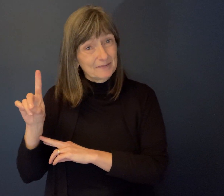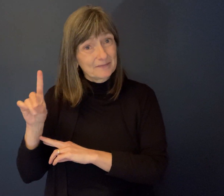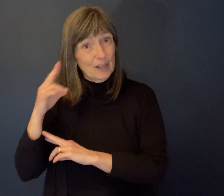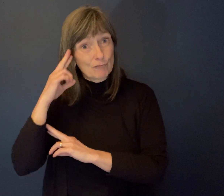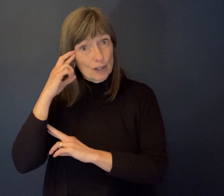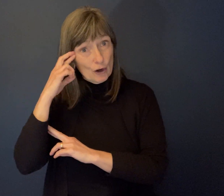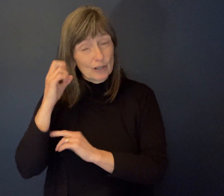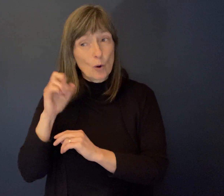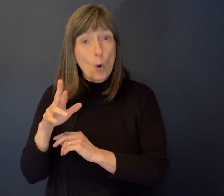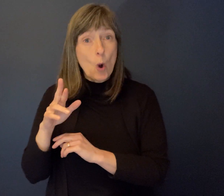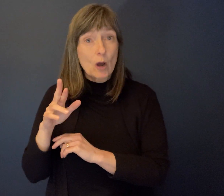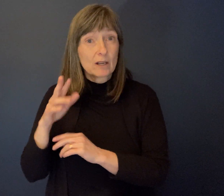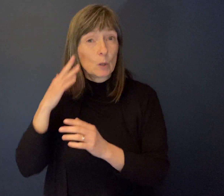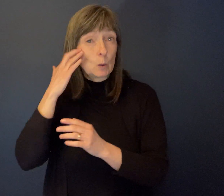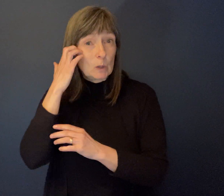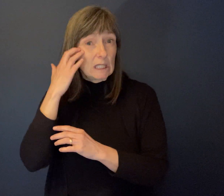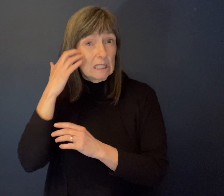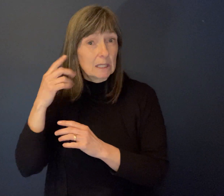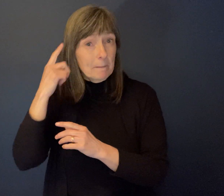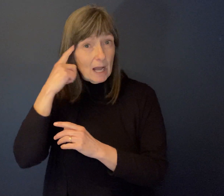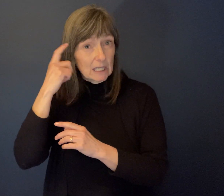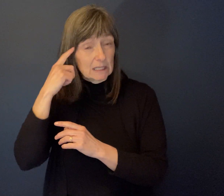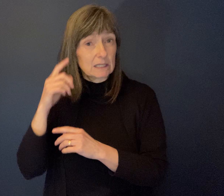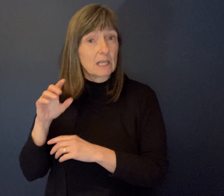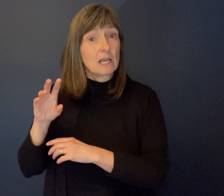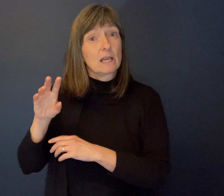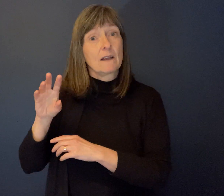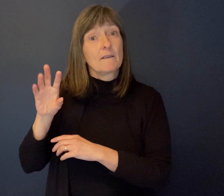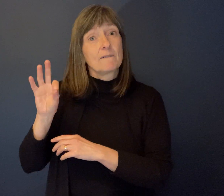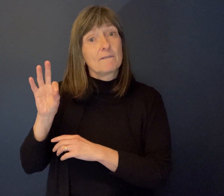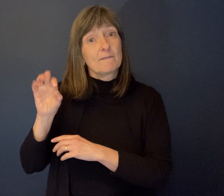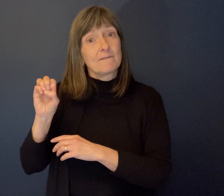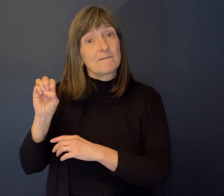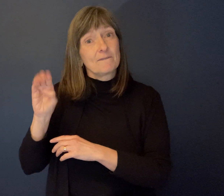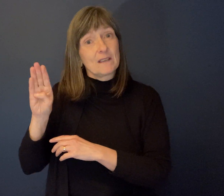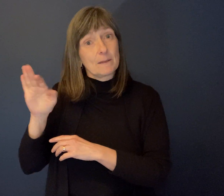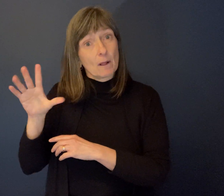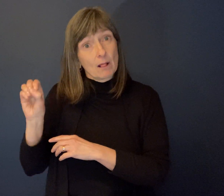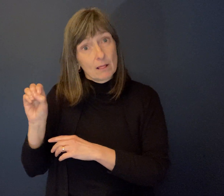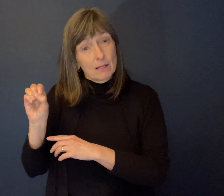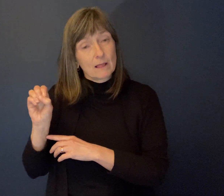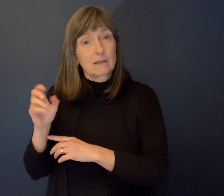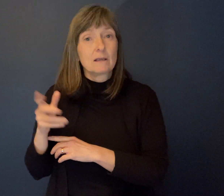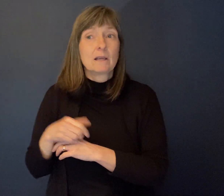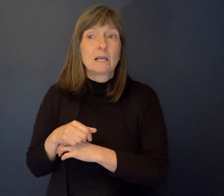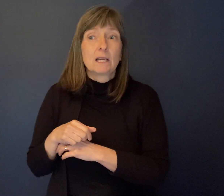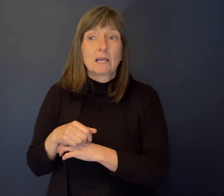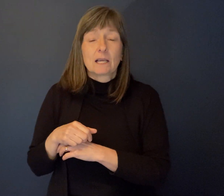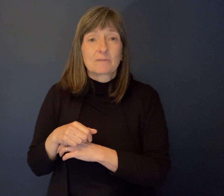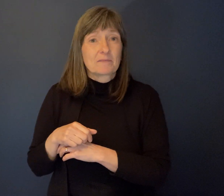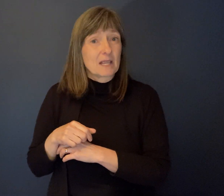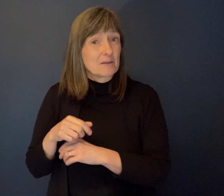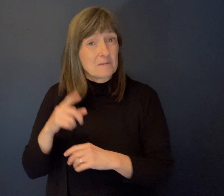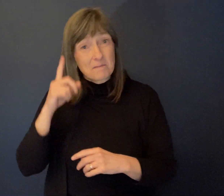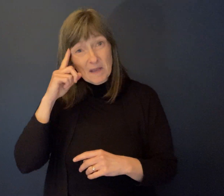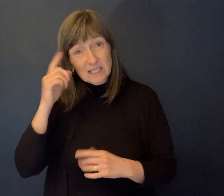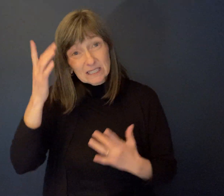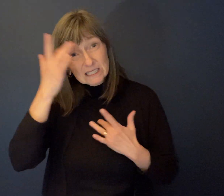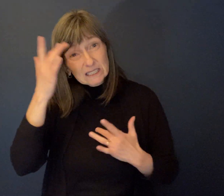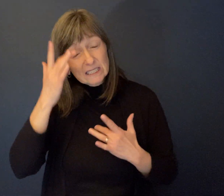people with mental health issues or mental illness. mean, the names that were used to describe individuals with those particular disabilities was just